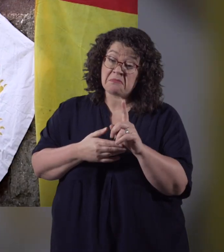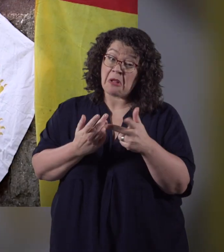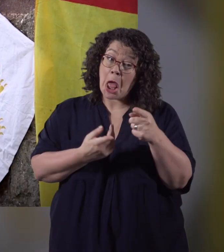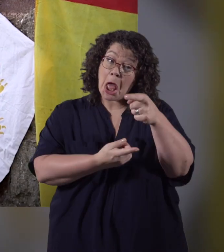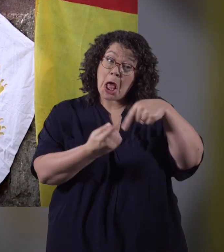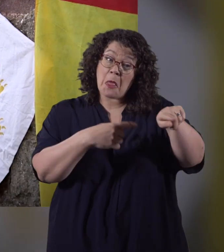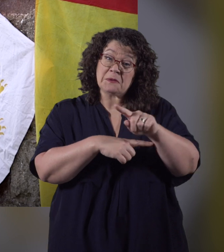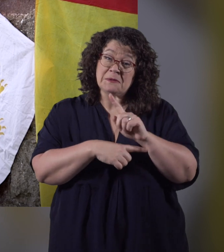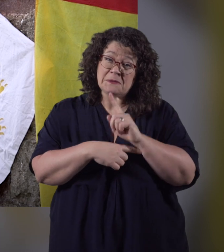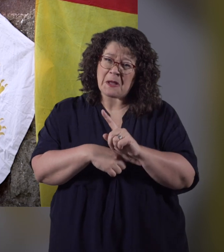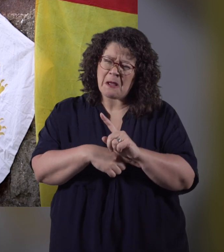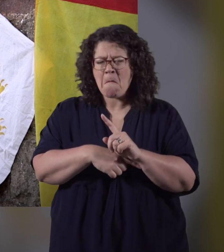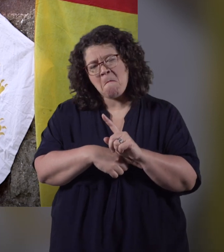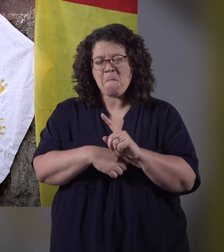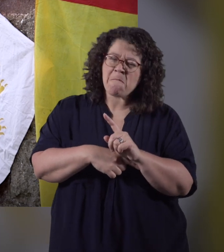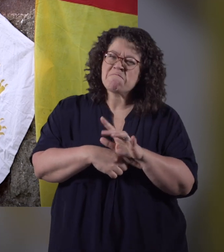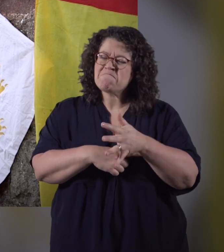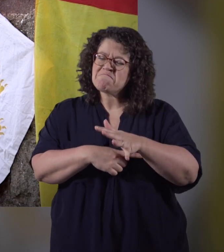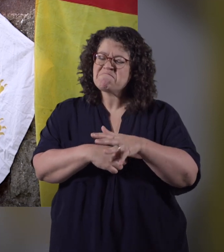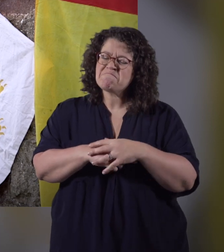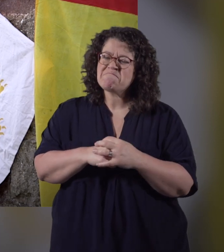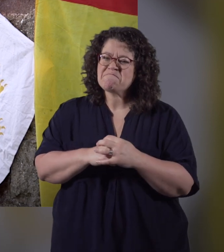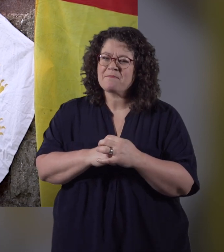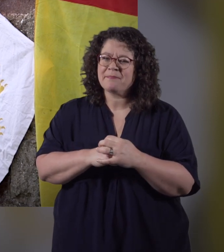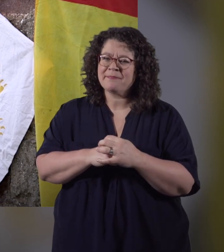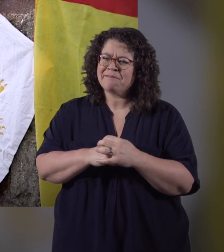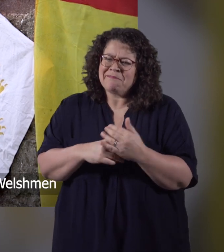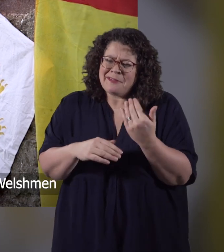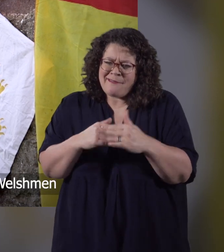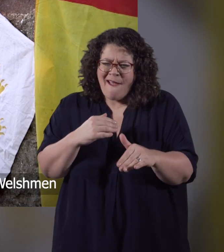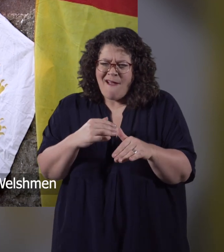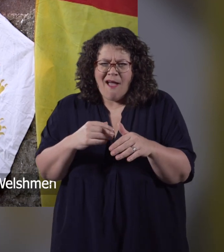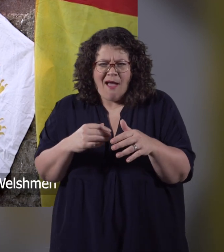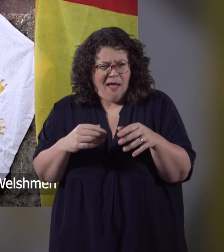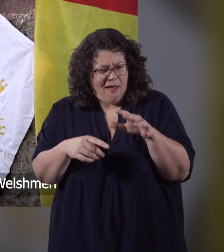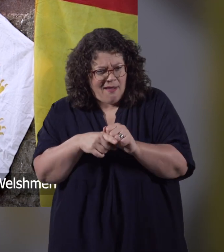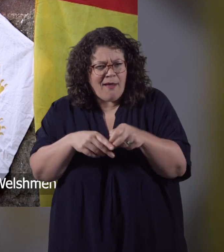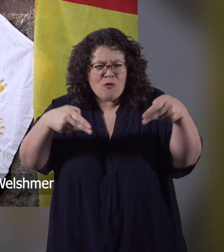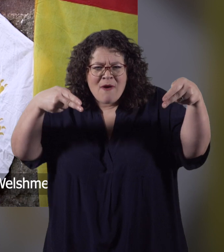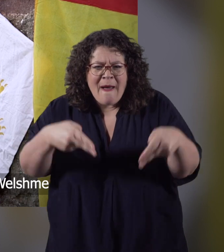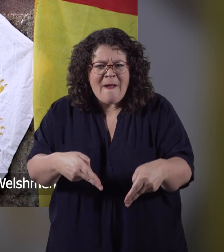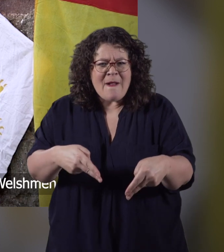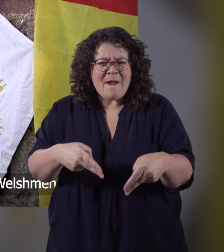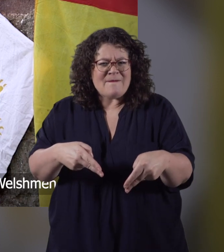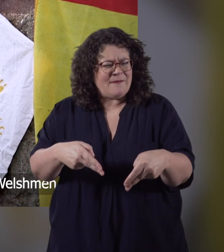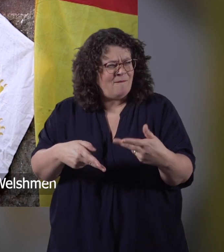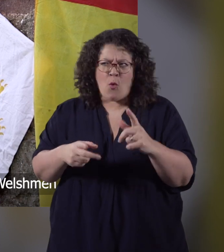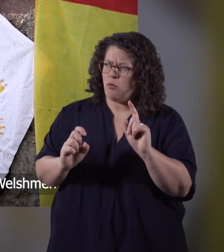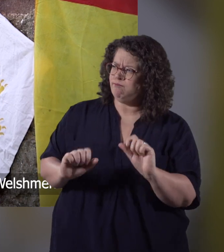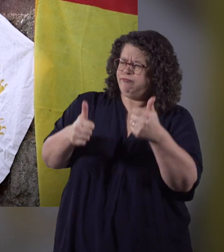According to others, perhaps not. There was never a grave laid in earth for the greatest of all Welshmen,